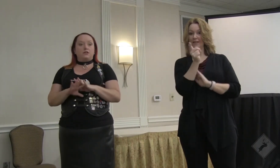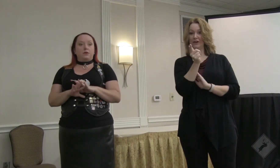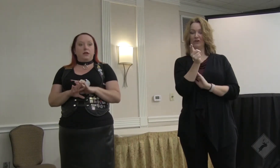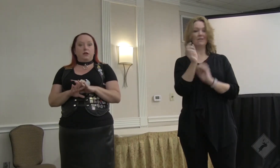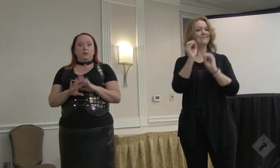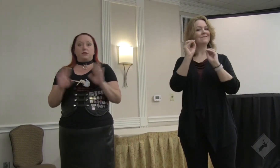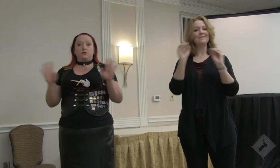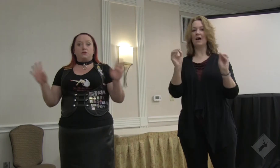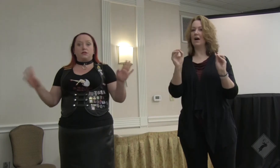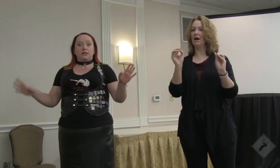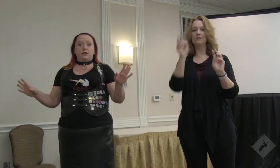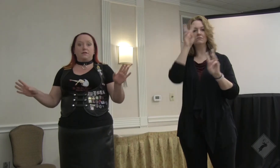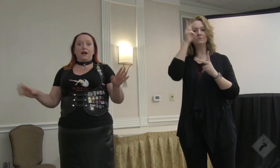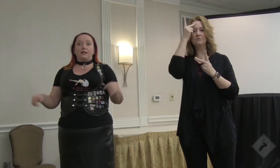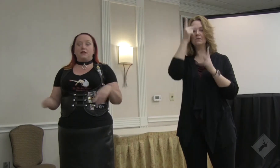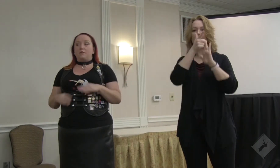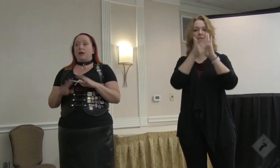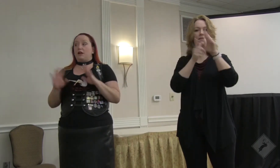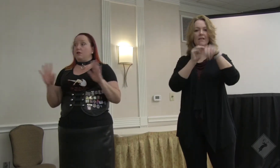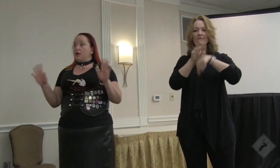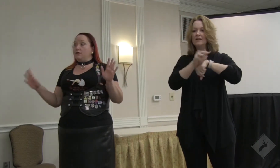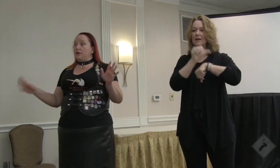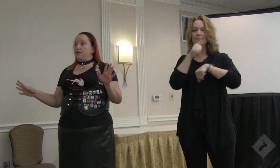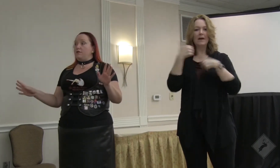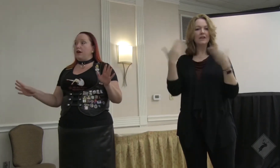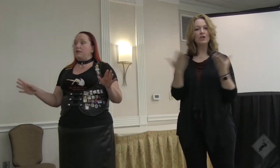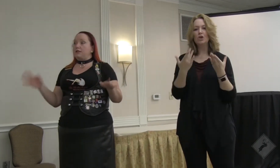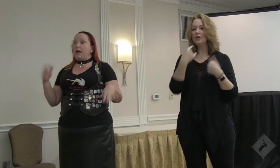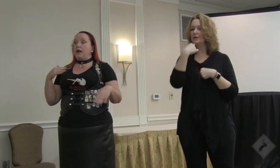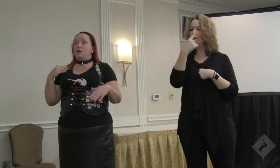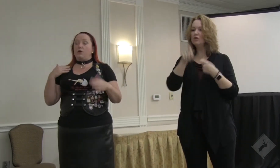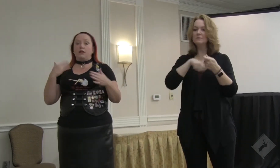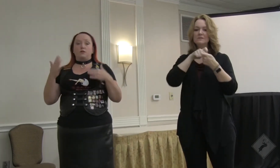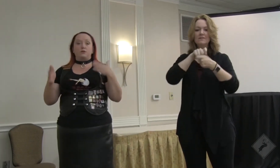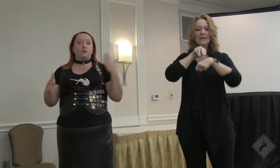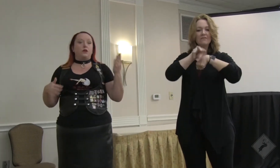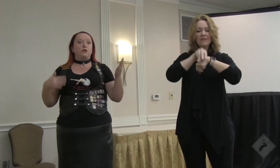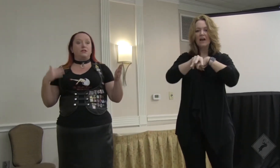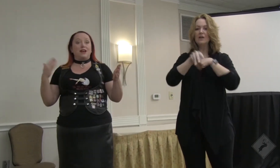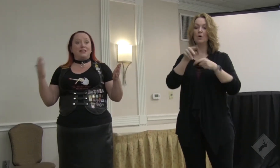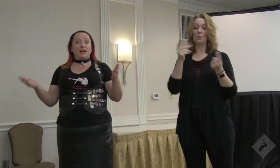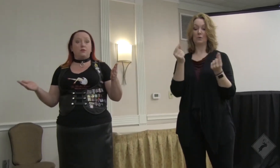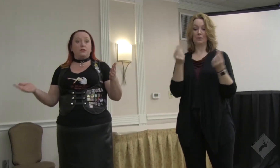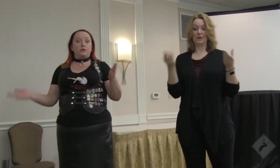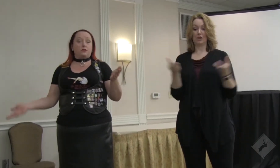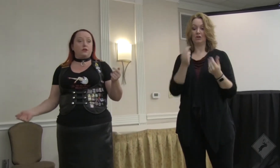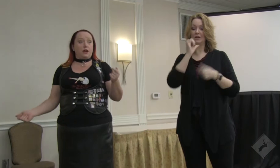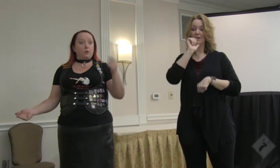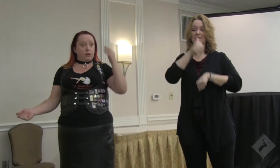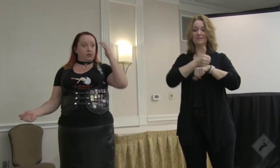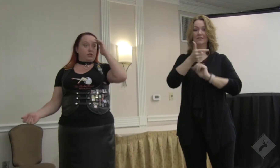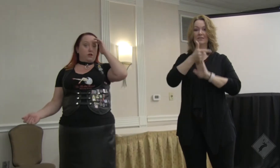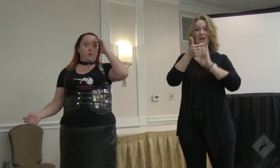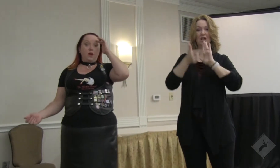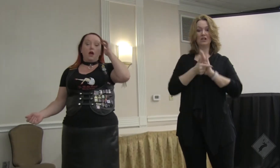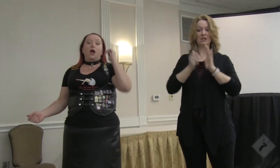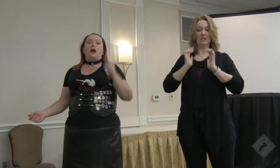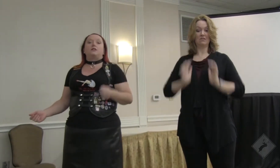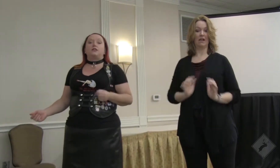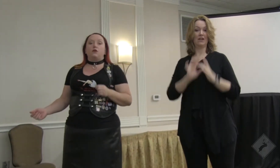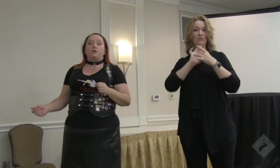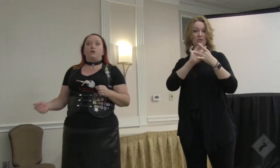none of it is to be misconstrued as legal advice. I'm not here to give legal advice and what it is we're doing here does not establish an attorney-client relationship.